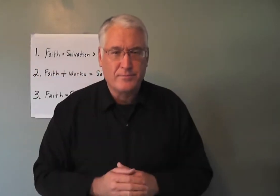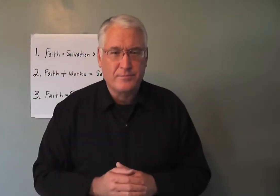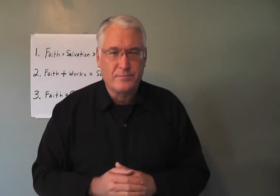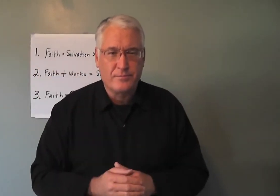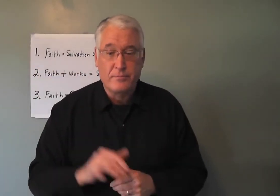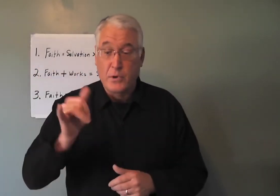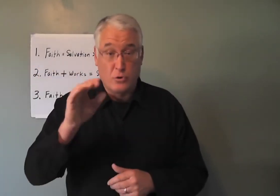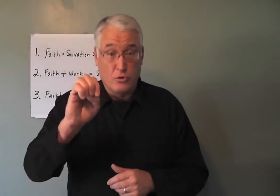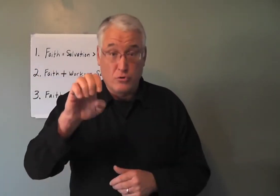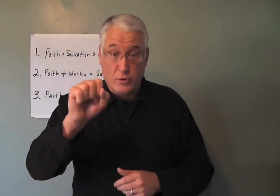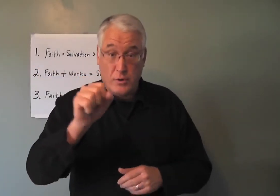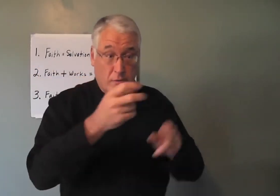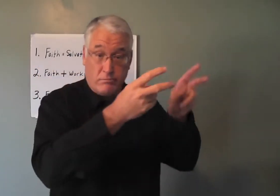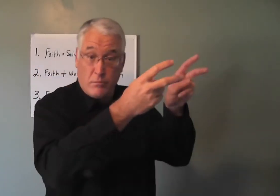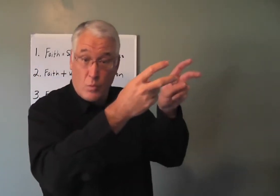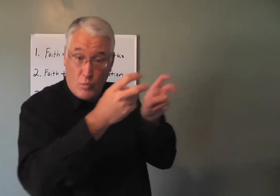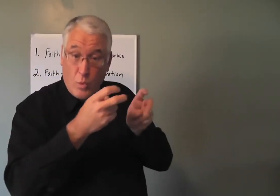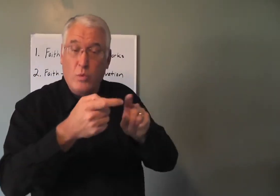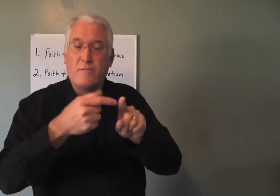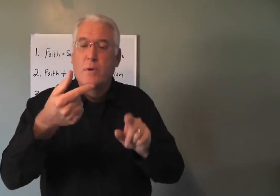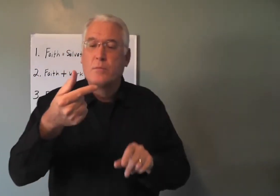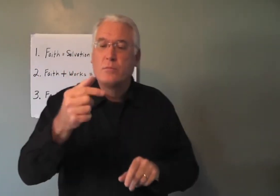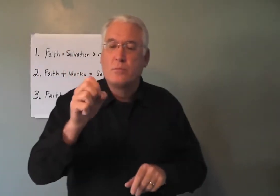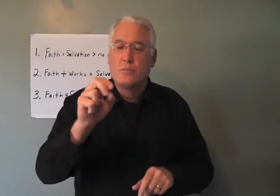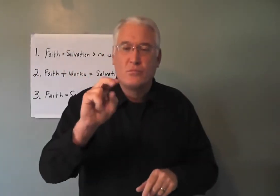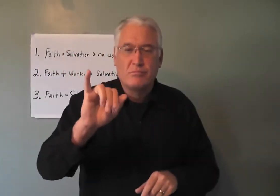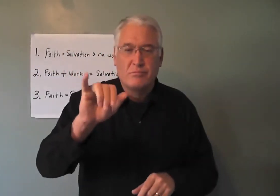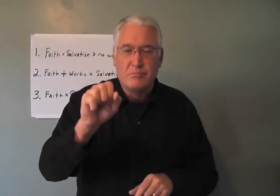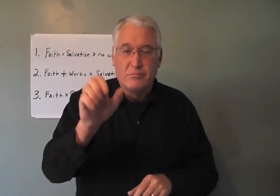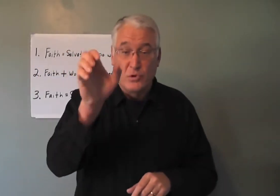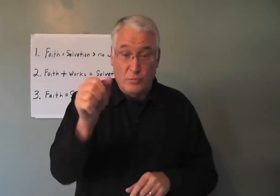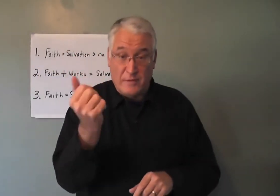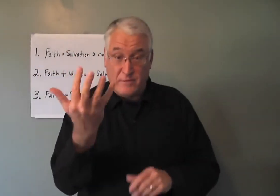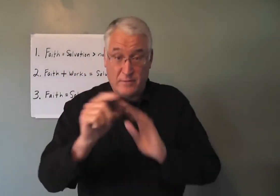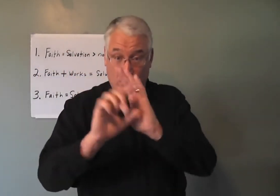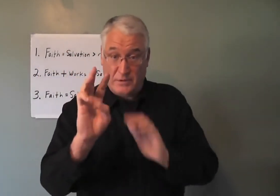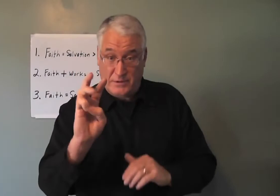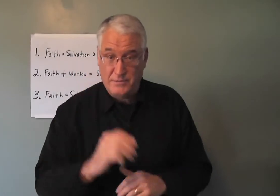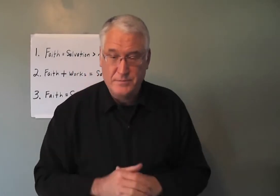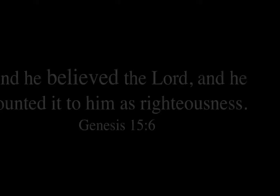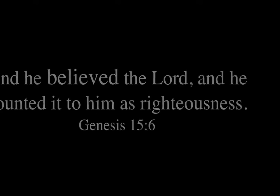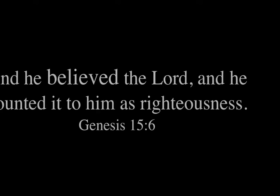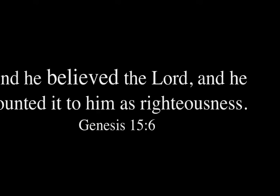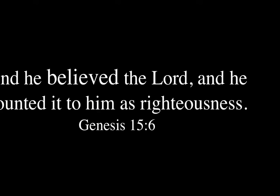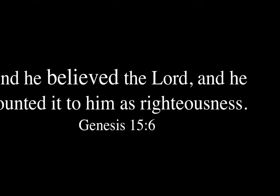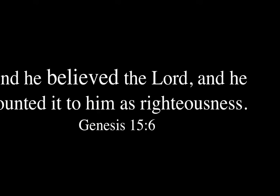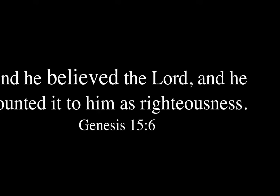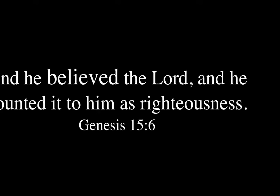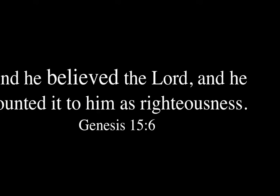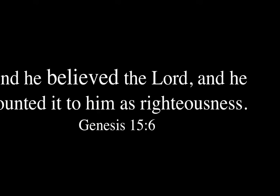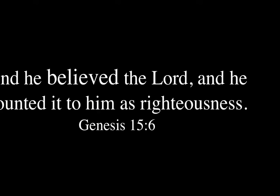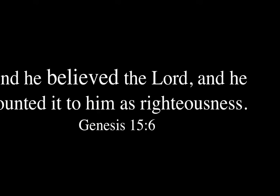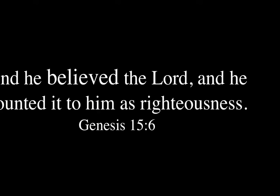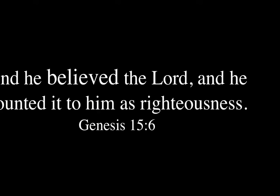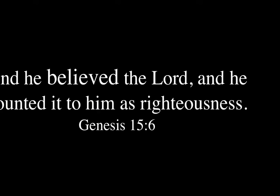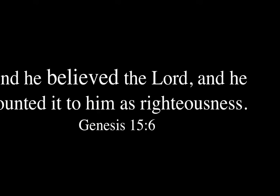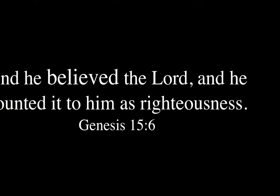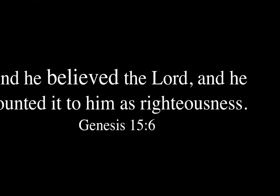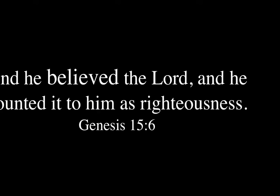things. James quotes from Genesis 15, 6. And he believed the Lord and he counted